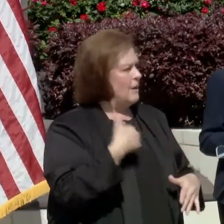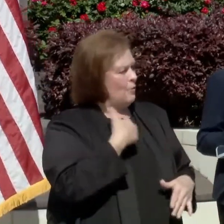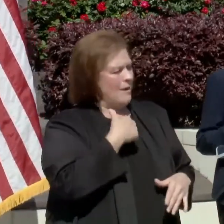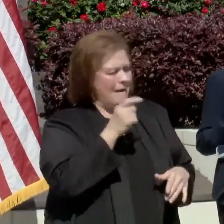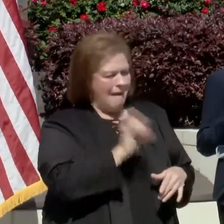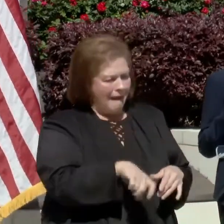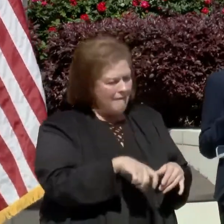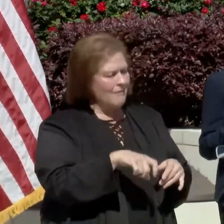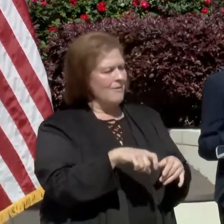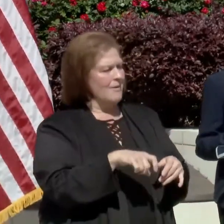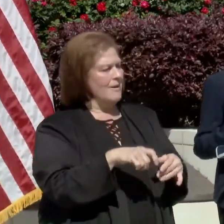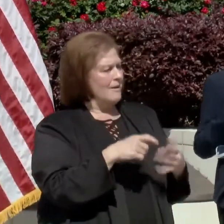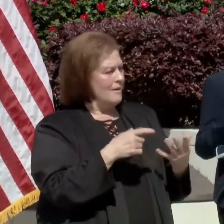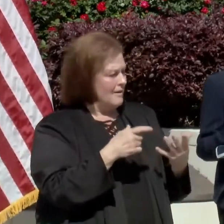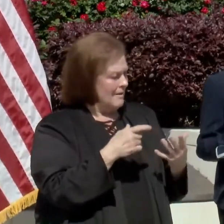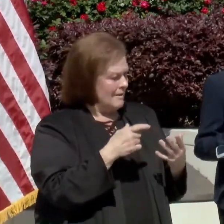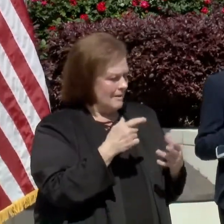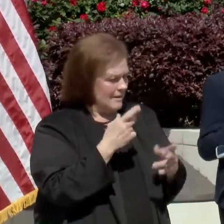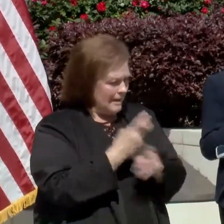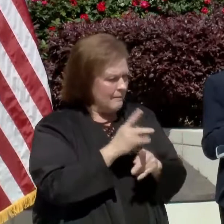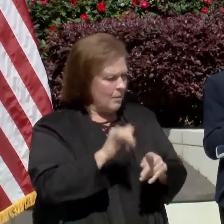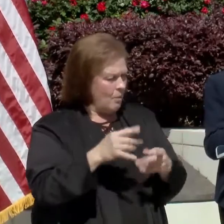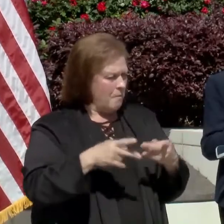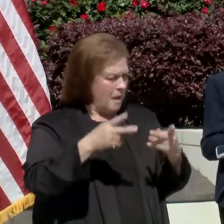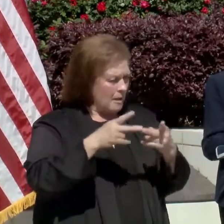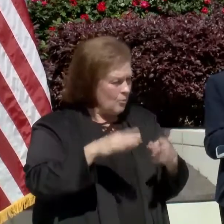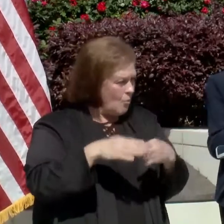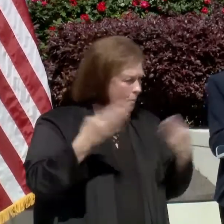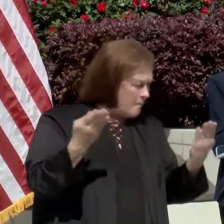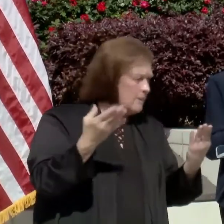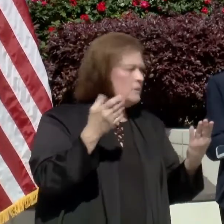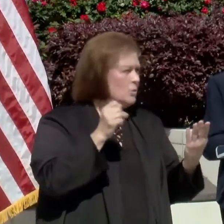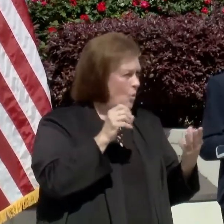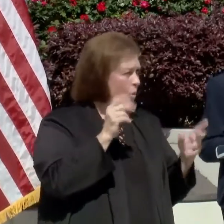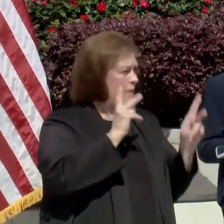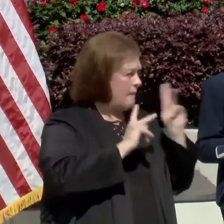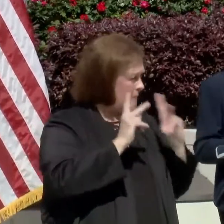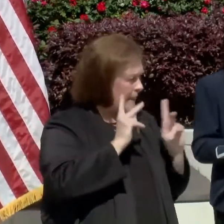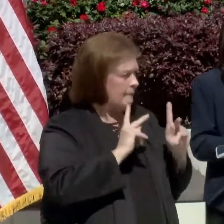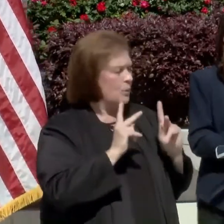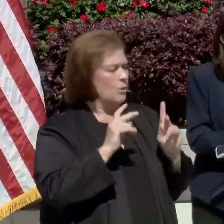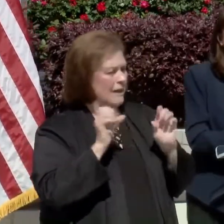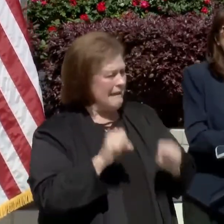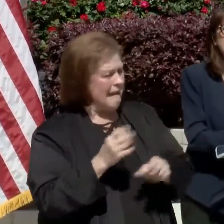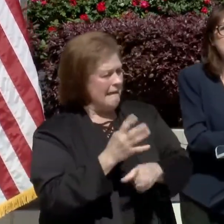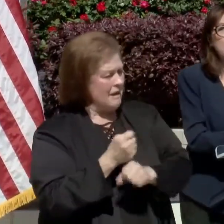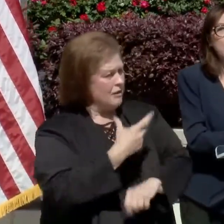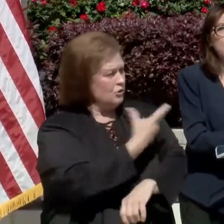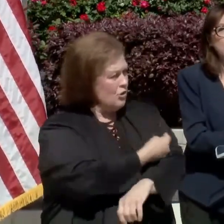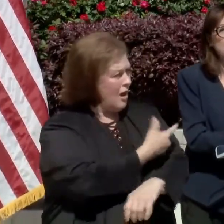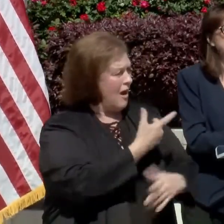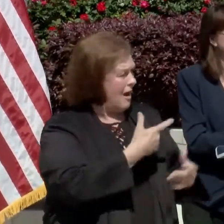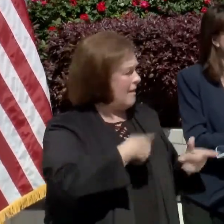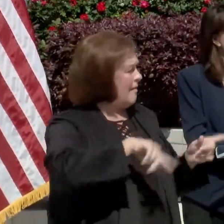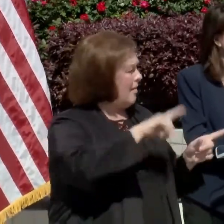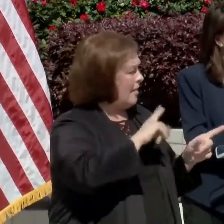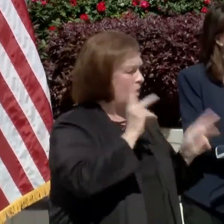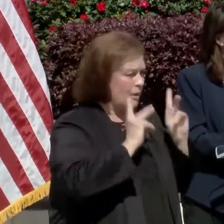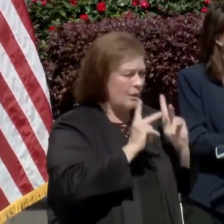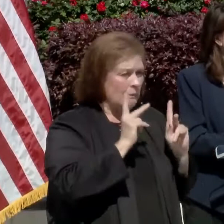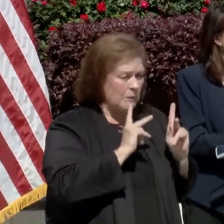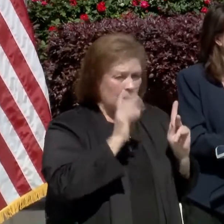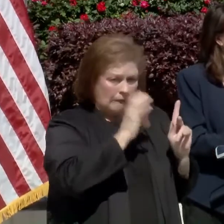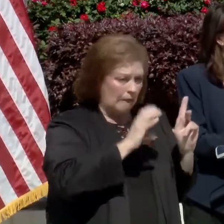again, the people who were searching for it, waiting for, you know, kind of the vaccine hunters in our community, um, or all have all been